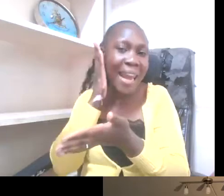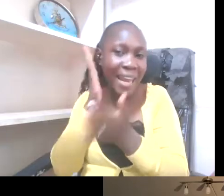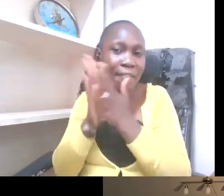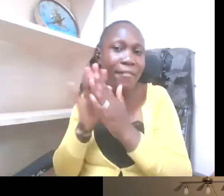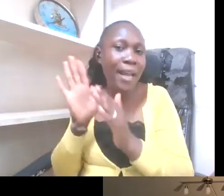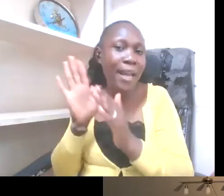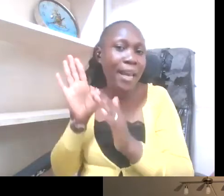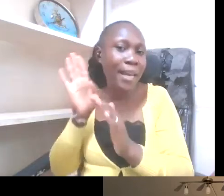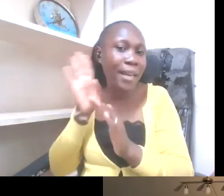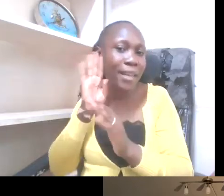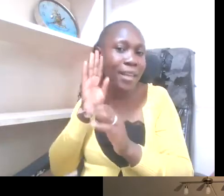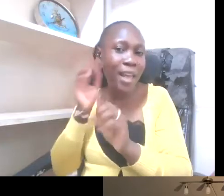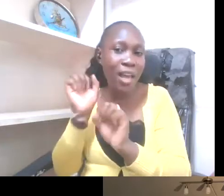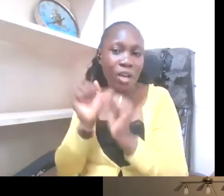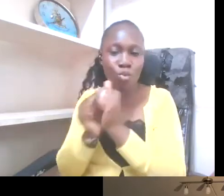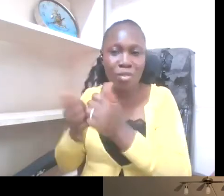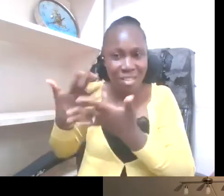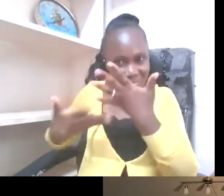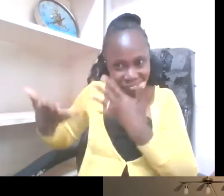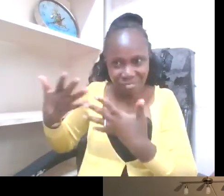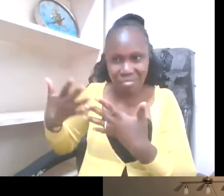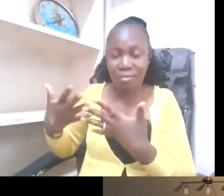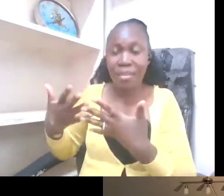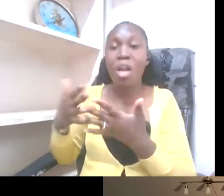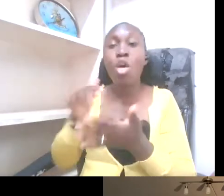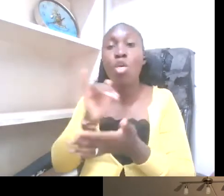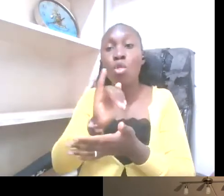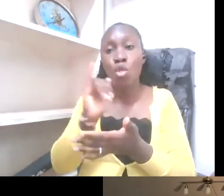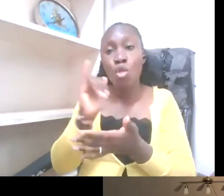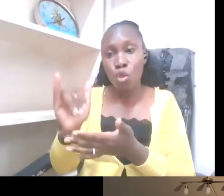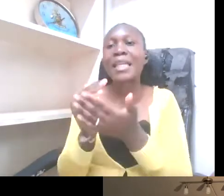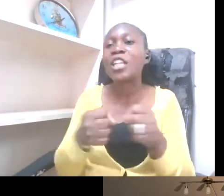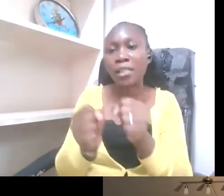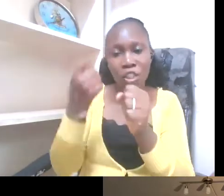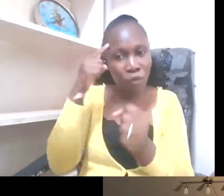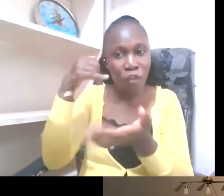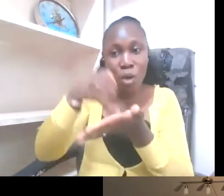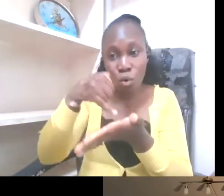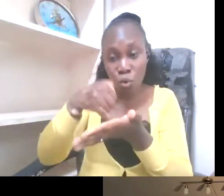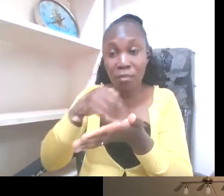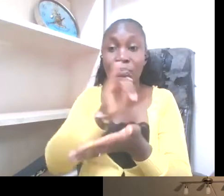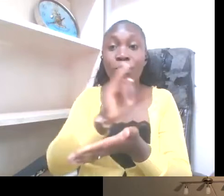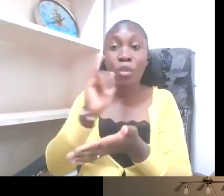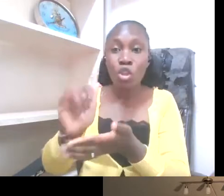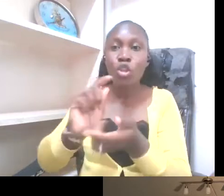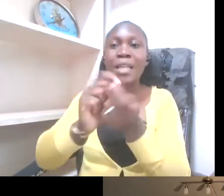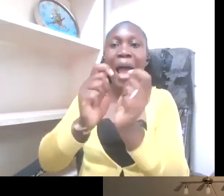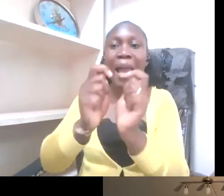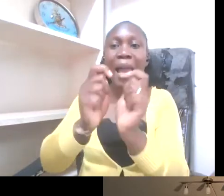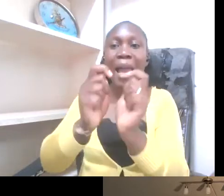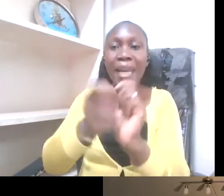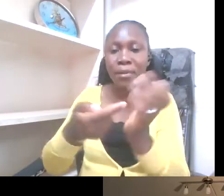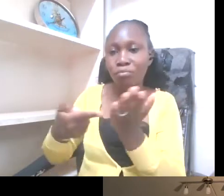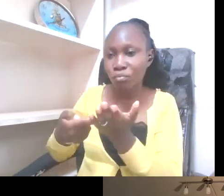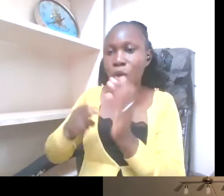strategies for an inclusive space. And those adapted technologies should go into also transliteration. For